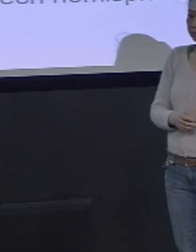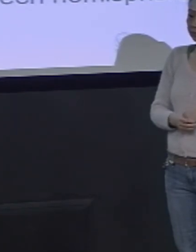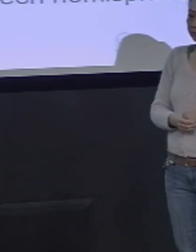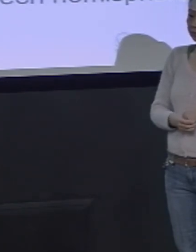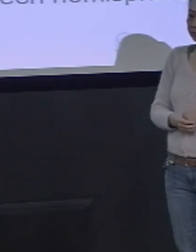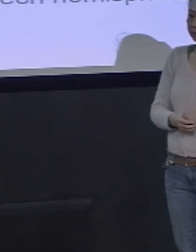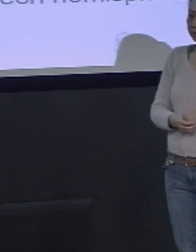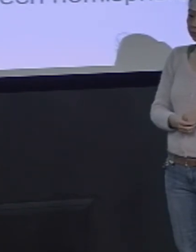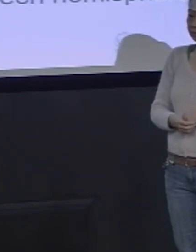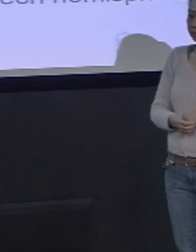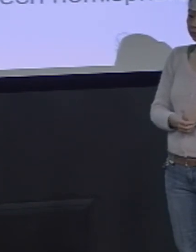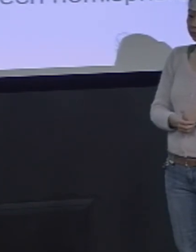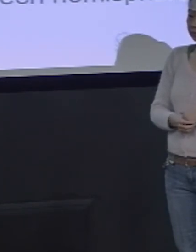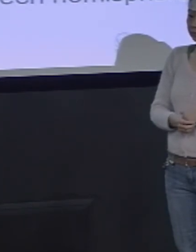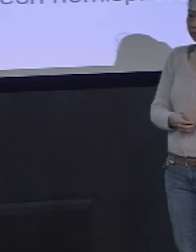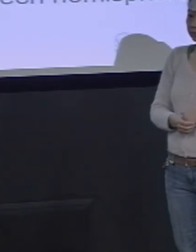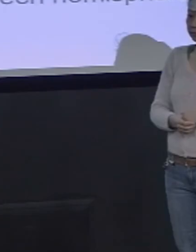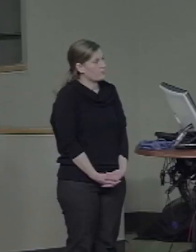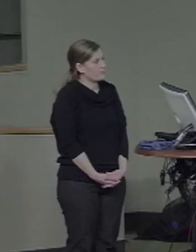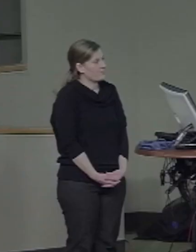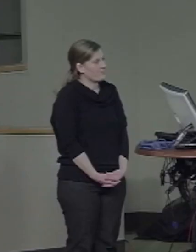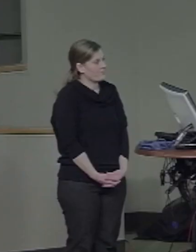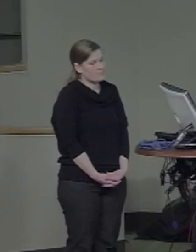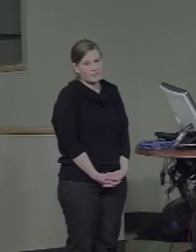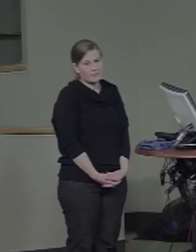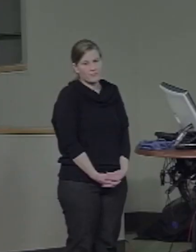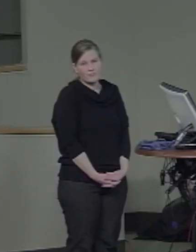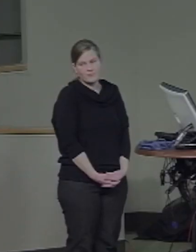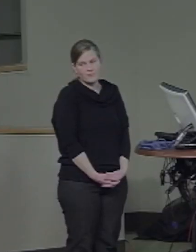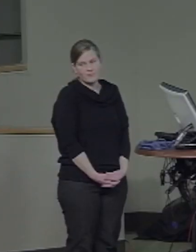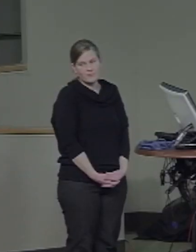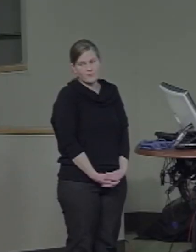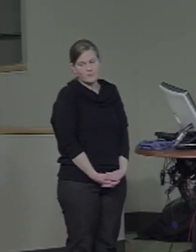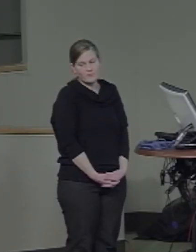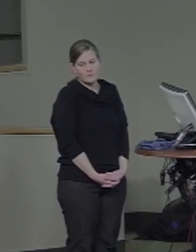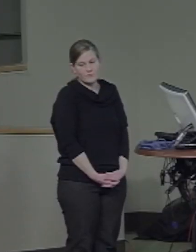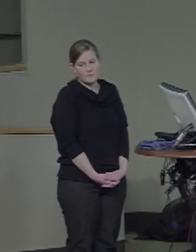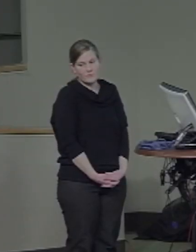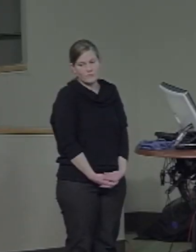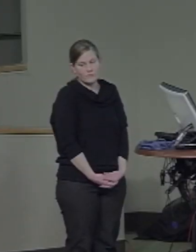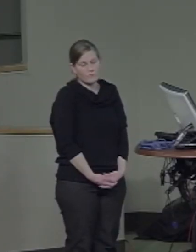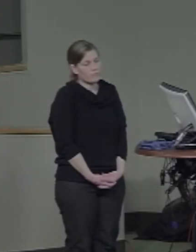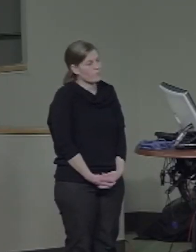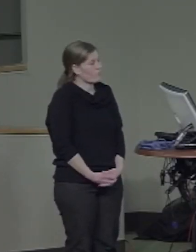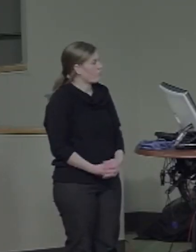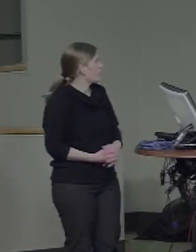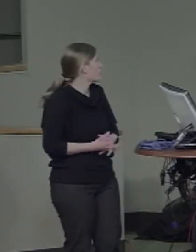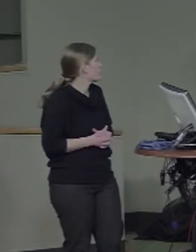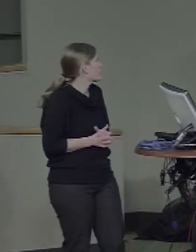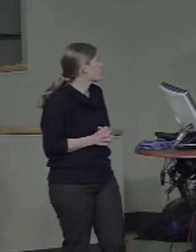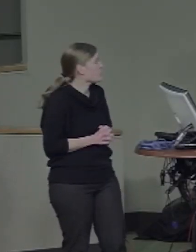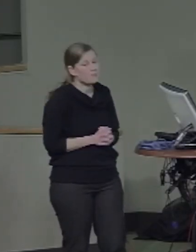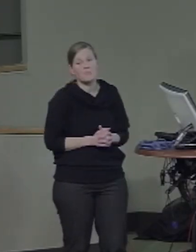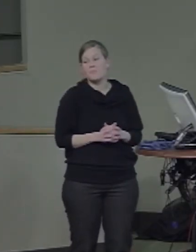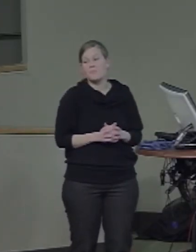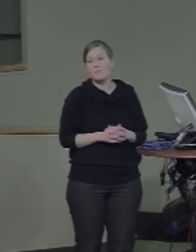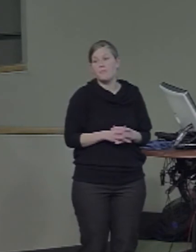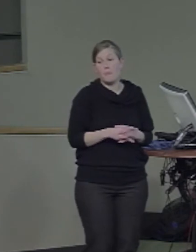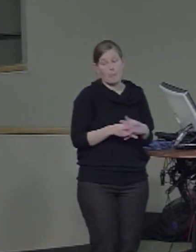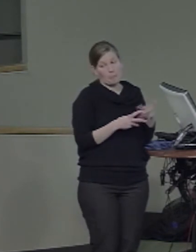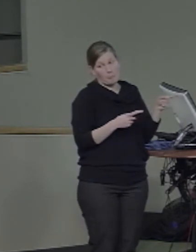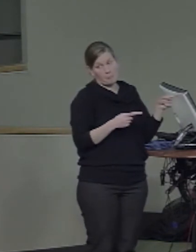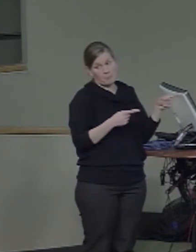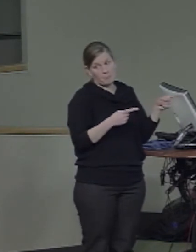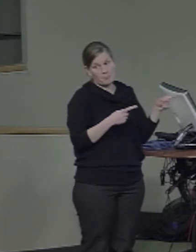you would get from looking at that population would be much like what you're seeing here with the North American population. It's an interesting idea.